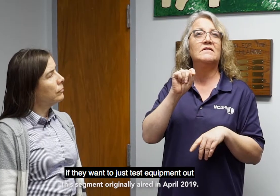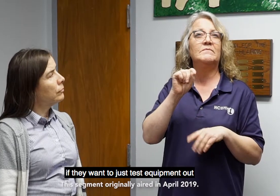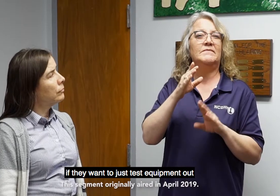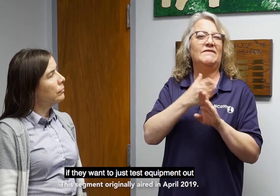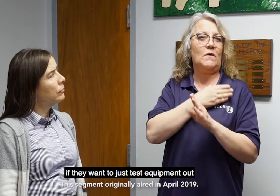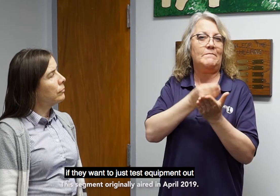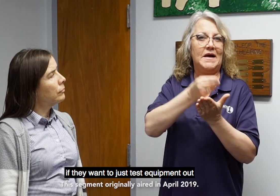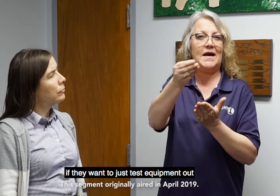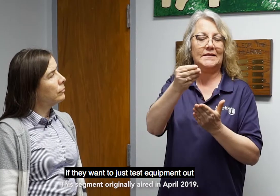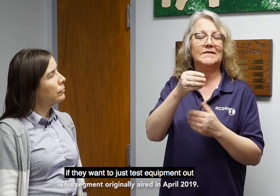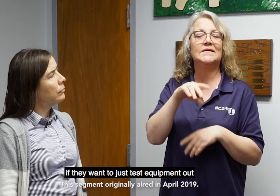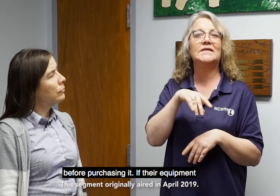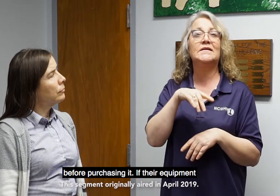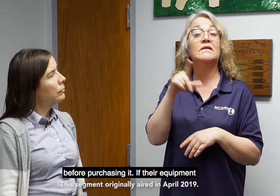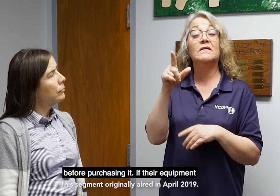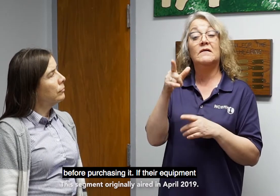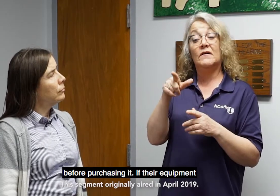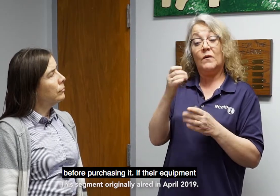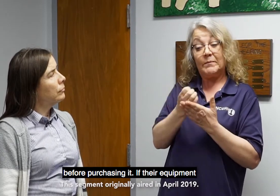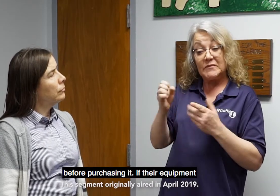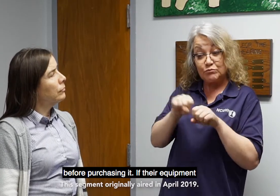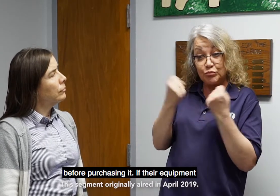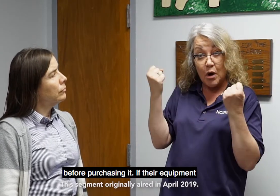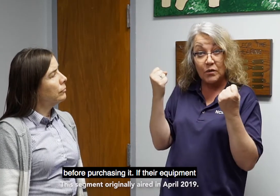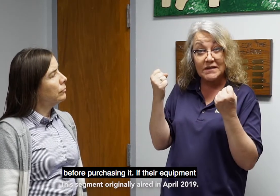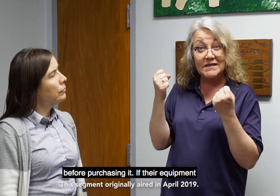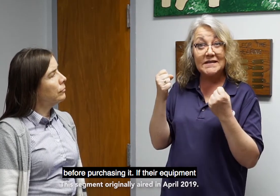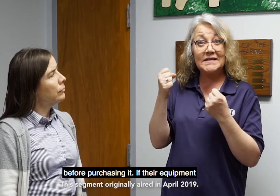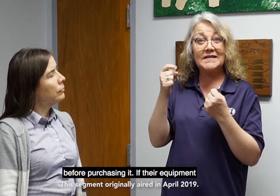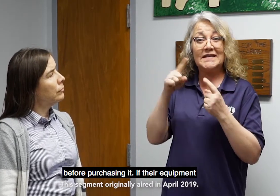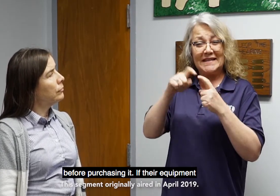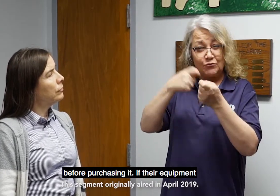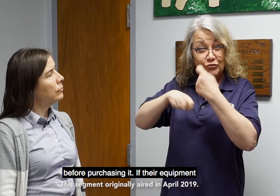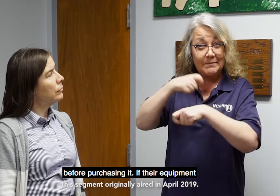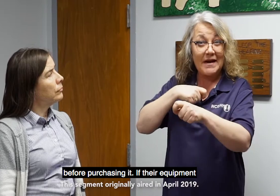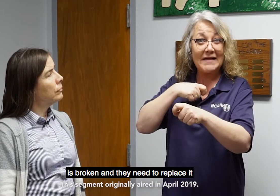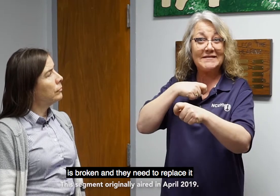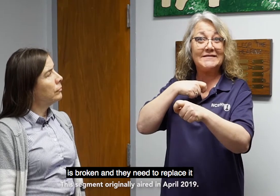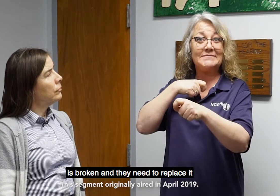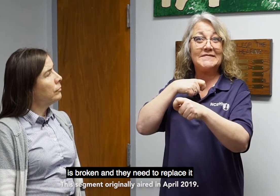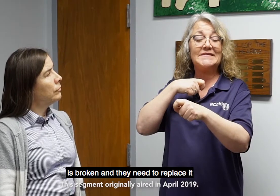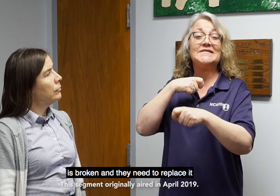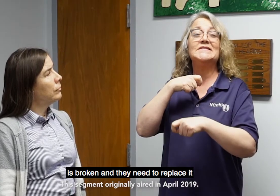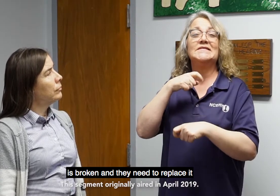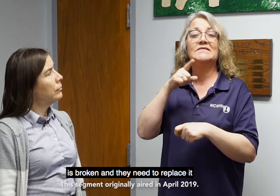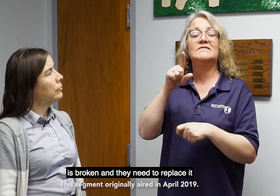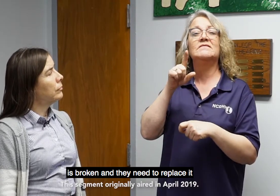equipment out before purchasing it. If their equipment is broken and they need to replace it,